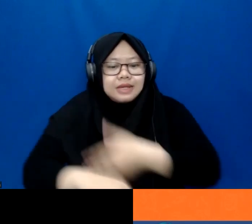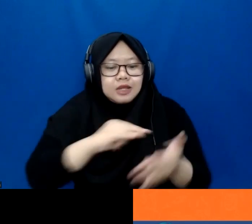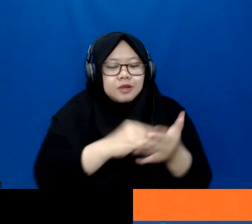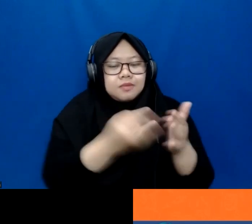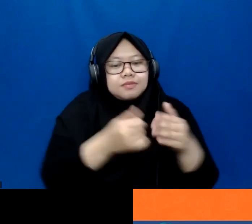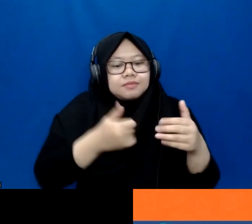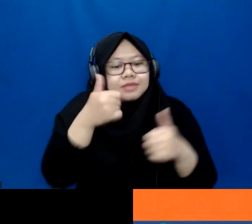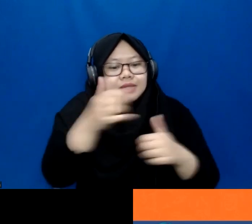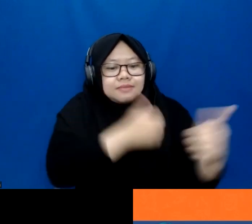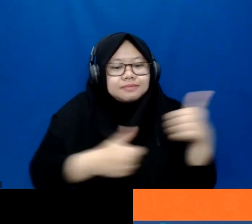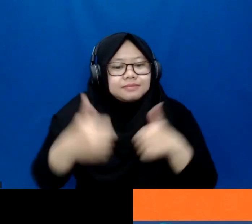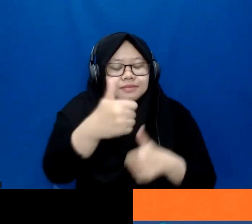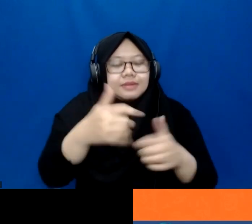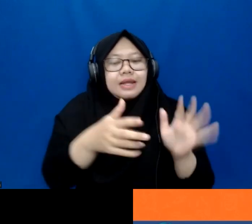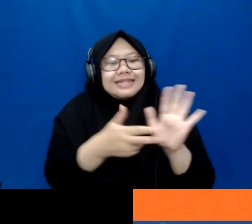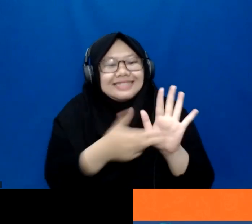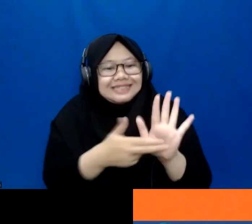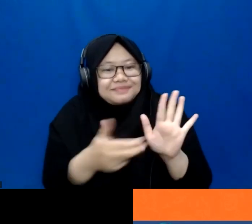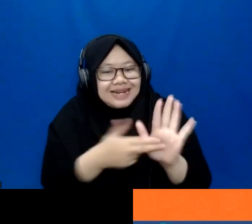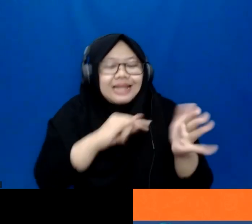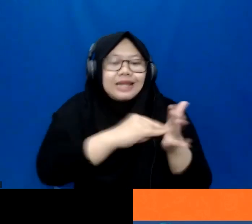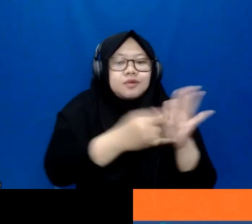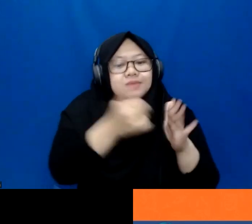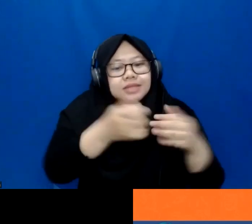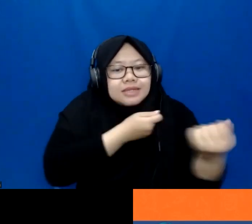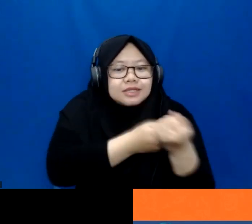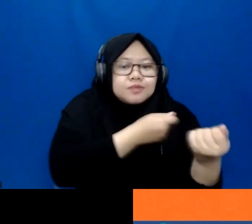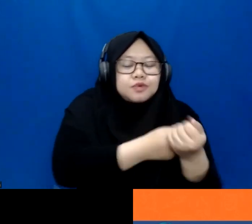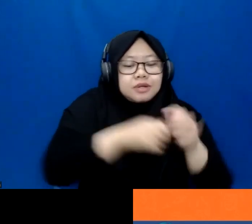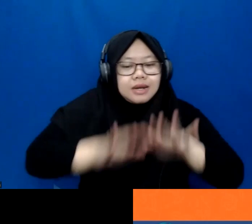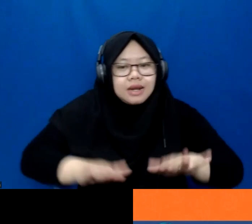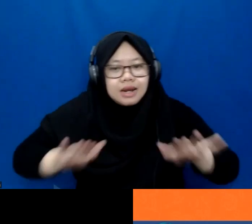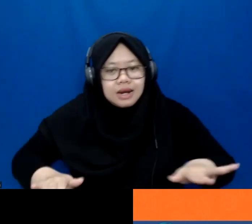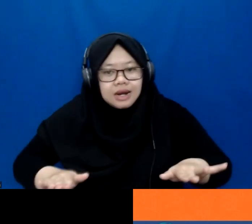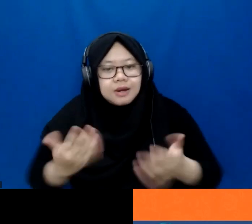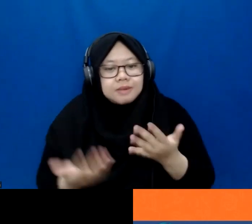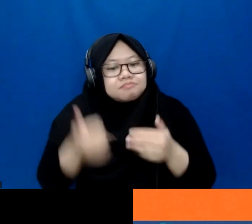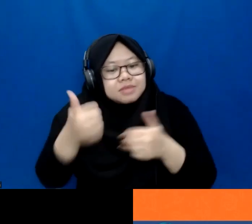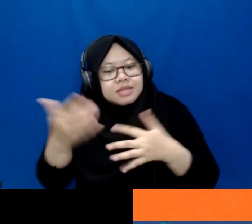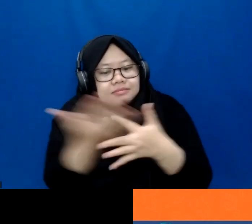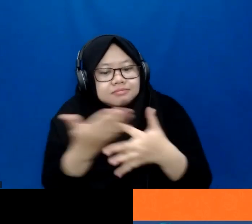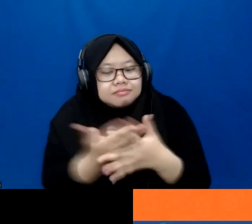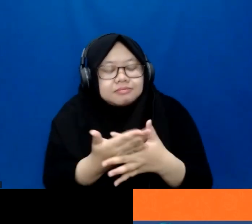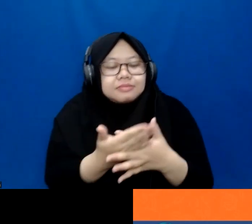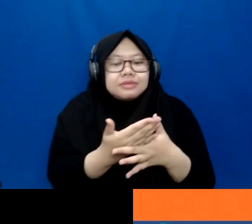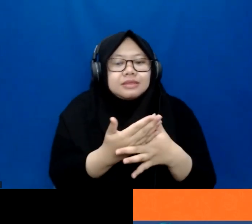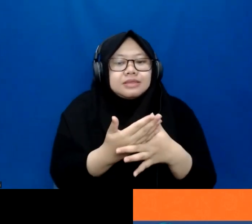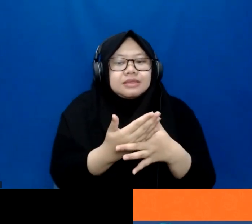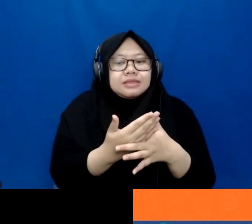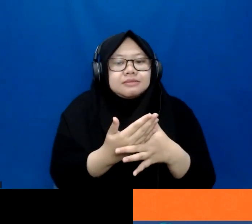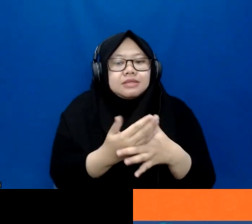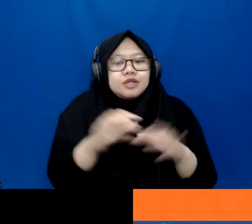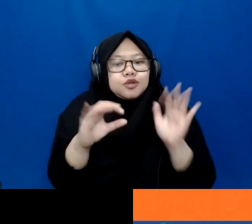assessment. So technology can support the assessment of learners in a more accessible, inclusive manner. So for example,